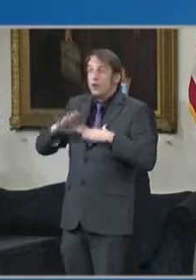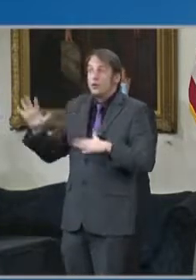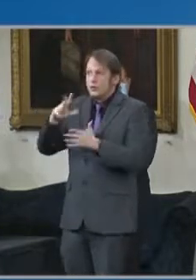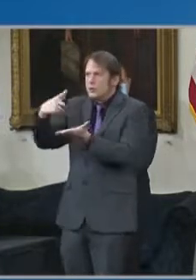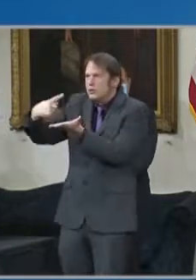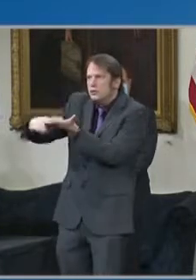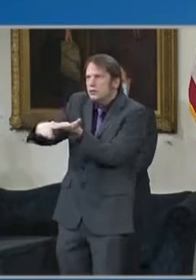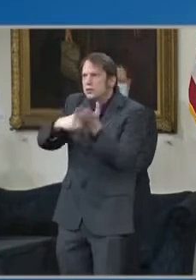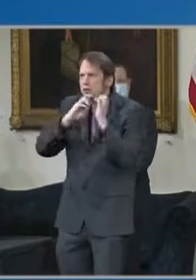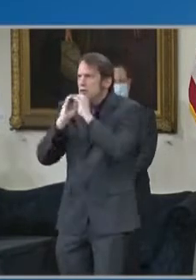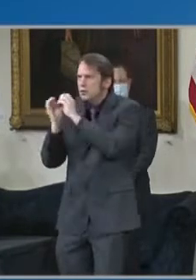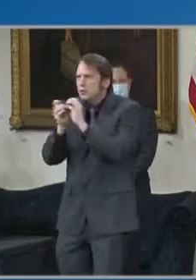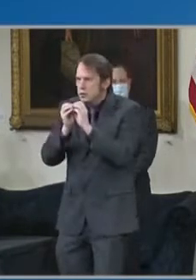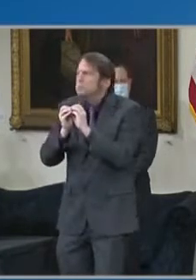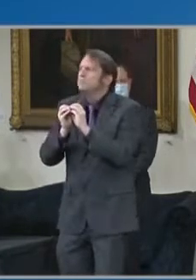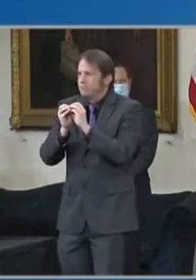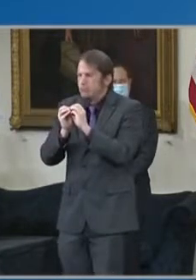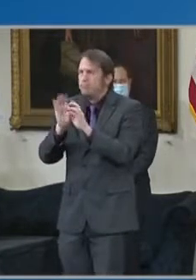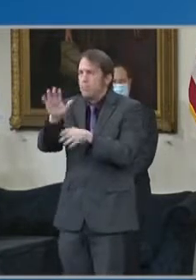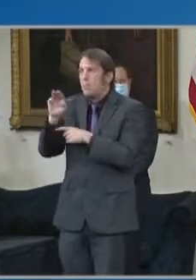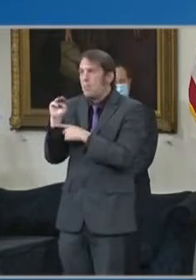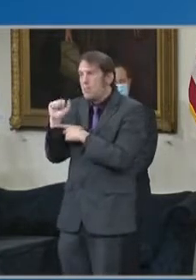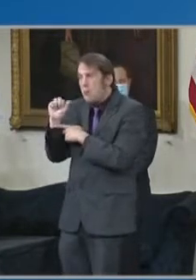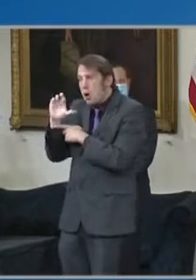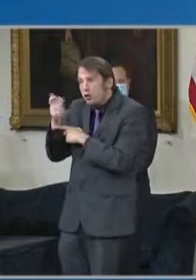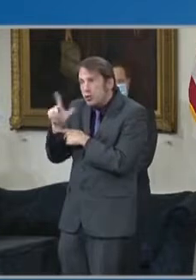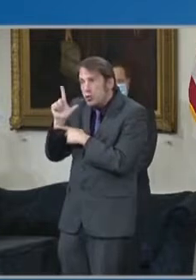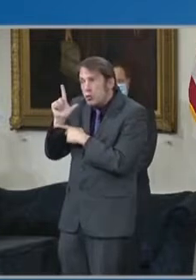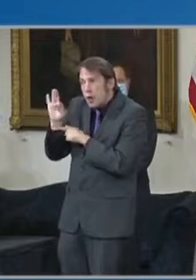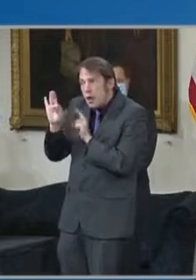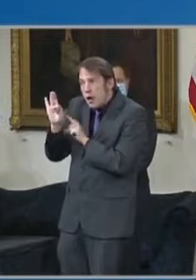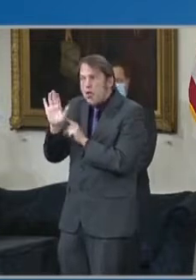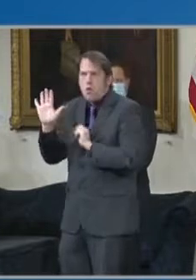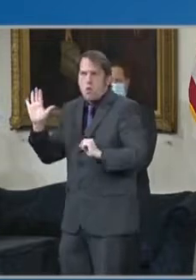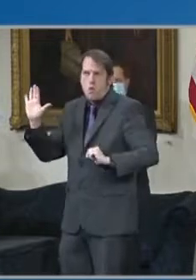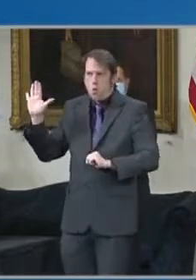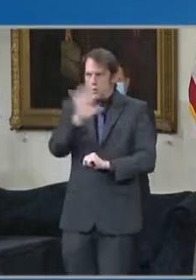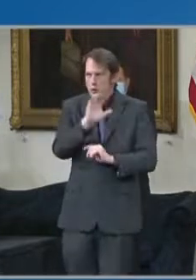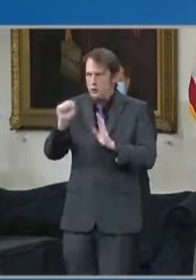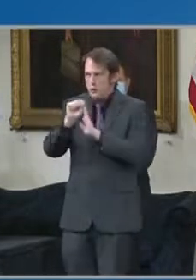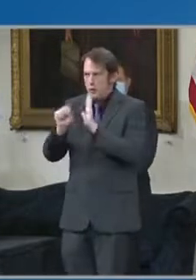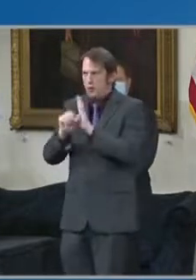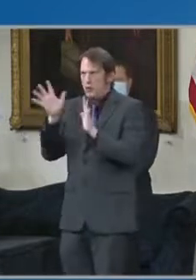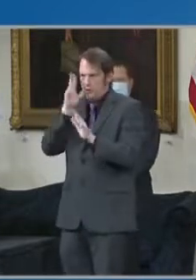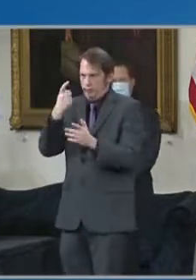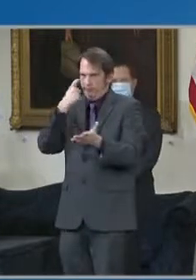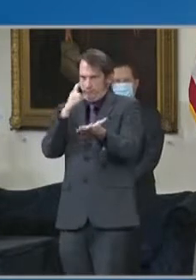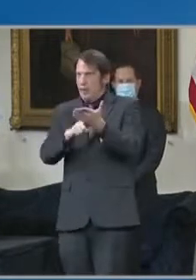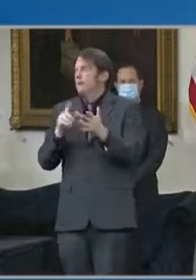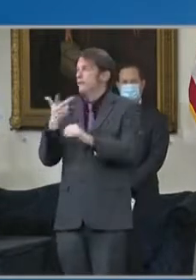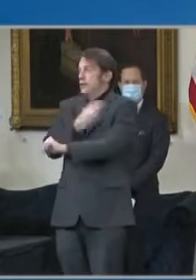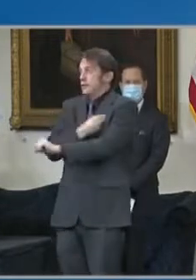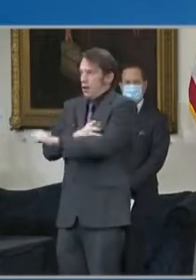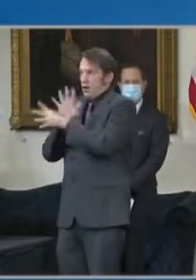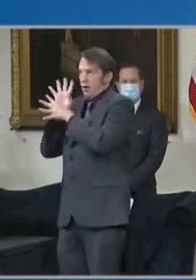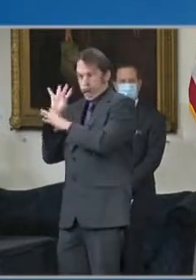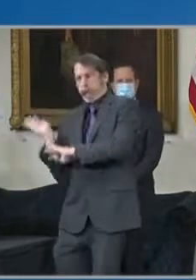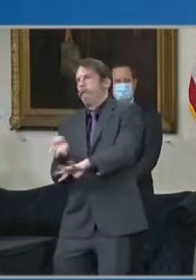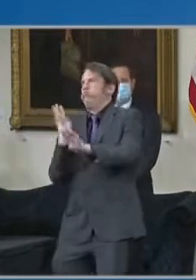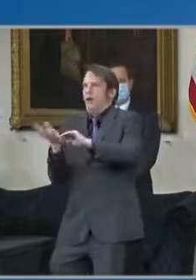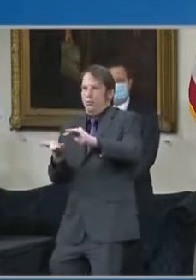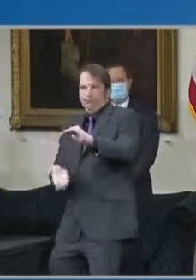of March 29, all states would begin to see a significant increase in vaccine supply.